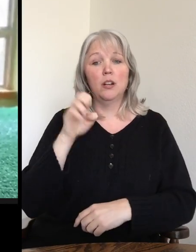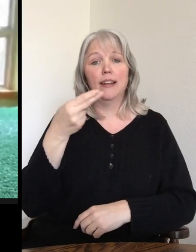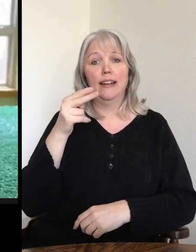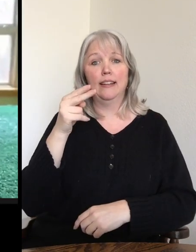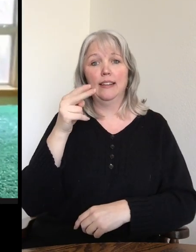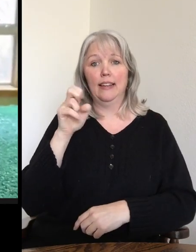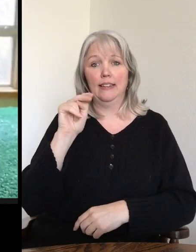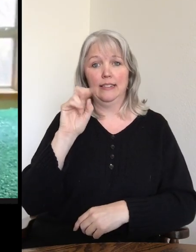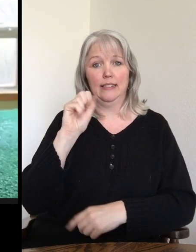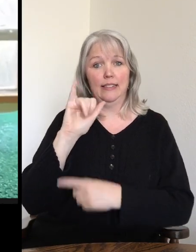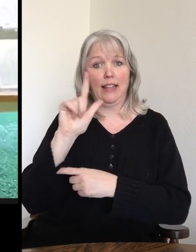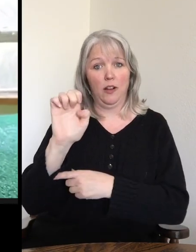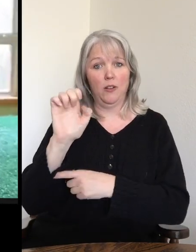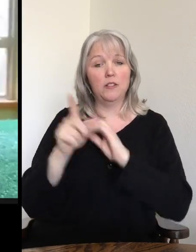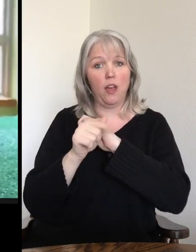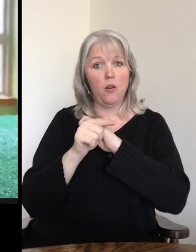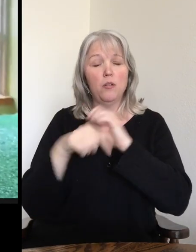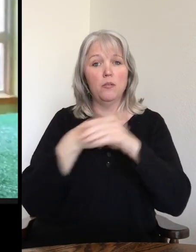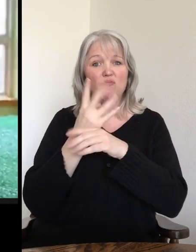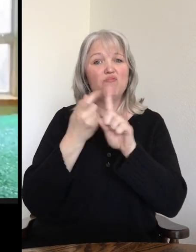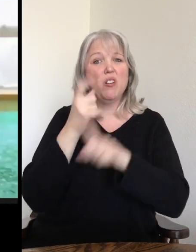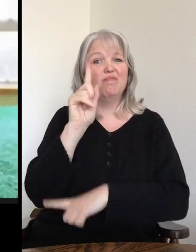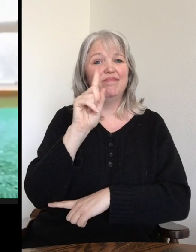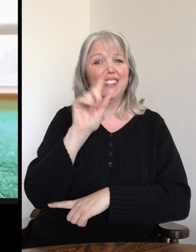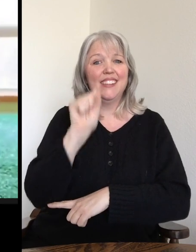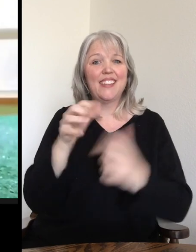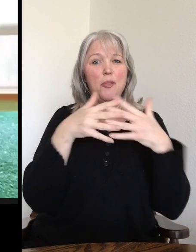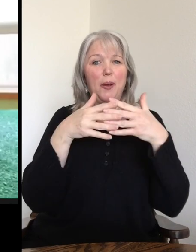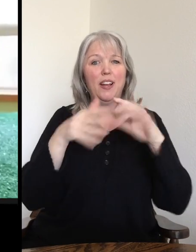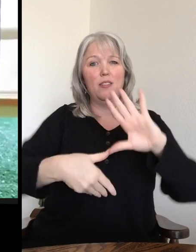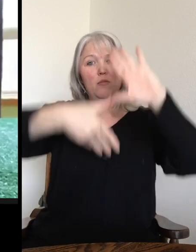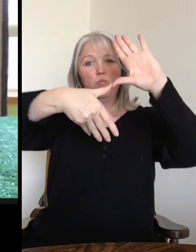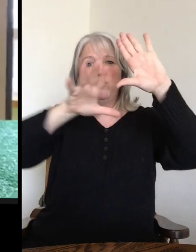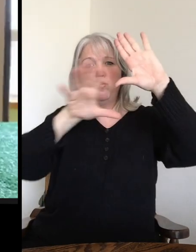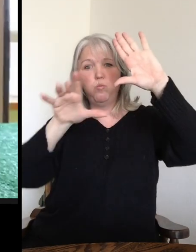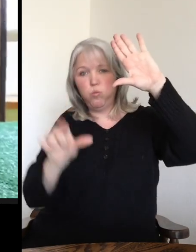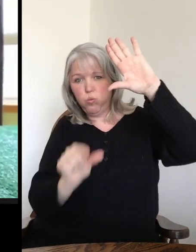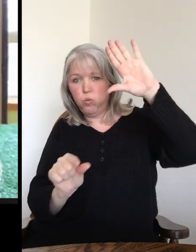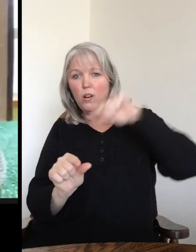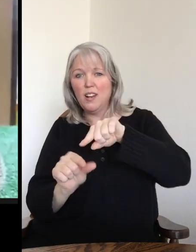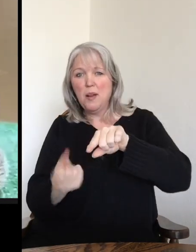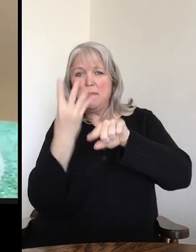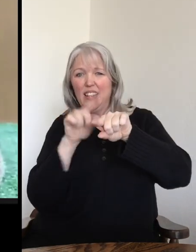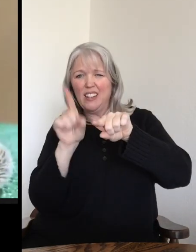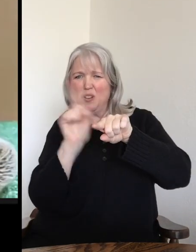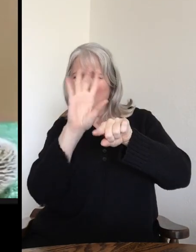porcupines, they are from South America. So there's a lot of them in Brazil. So another common name